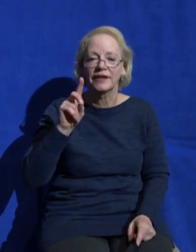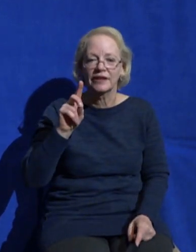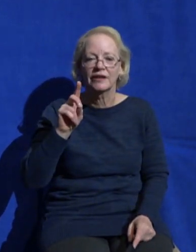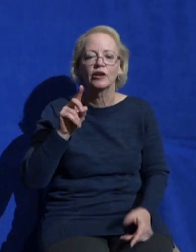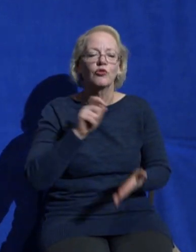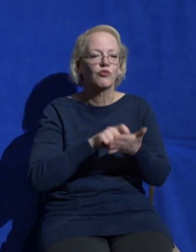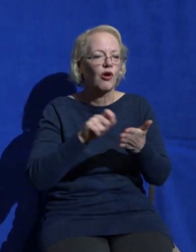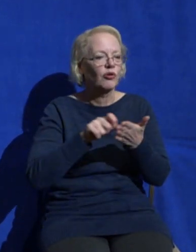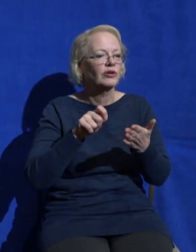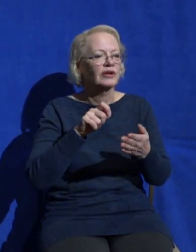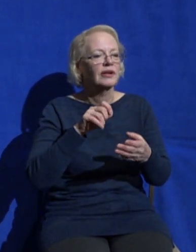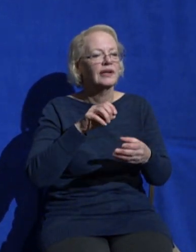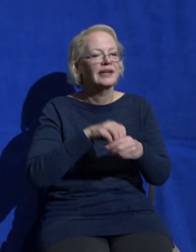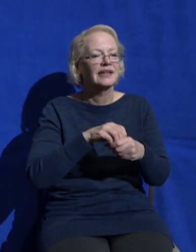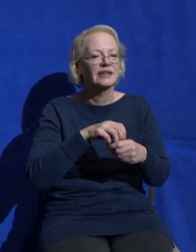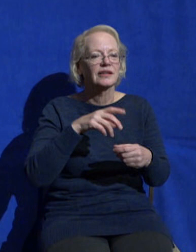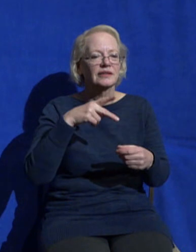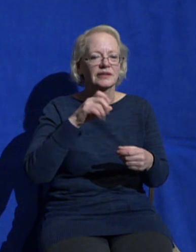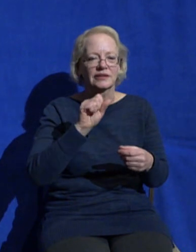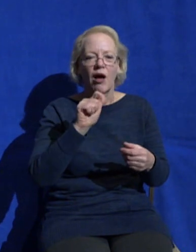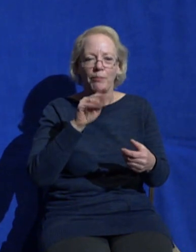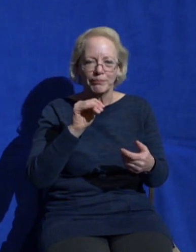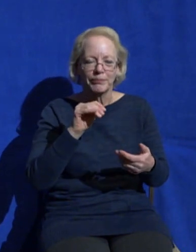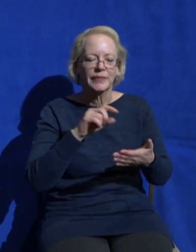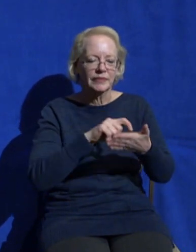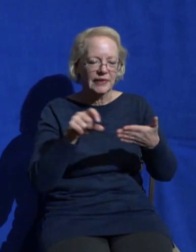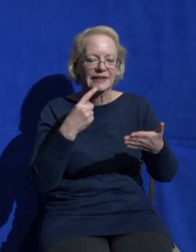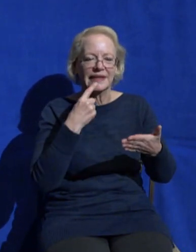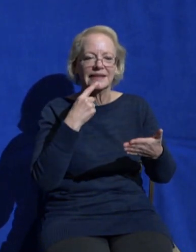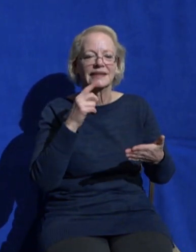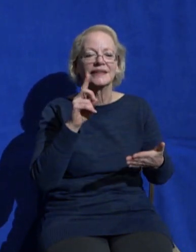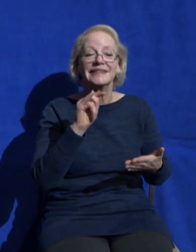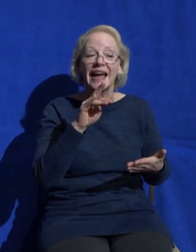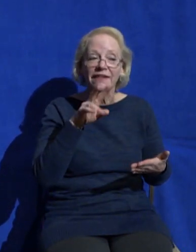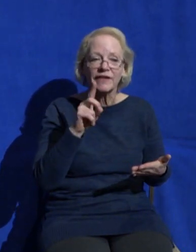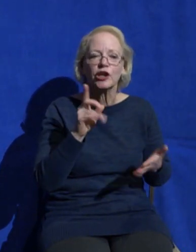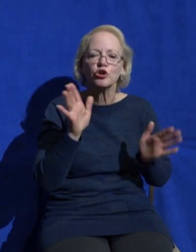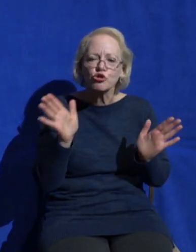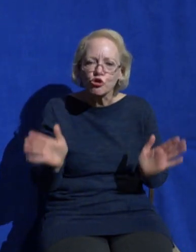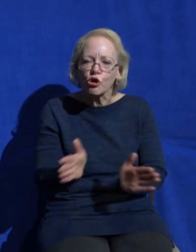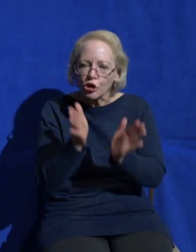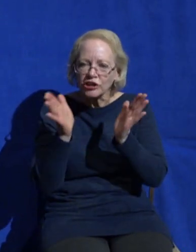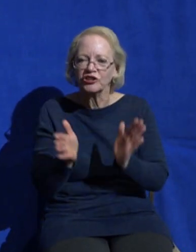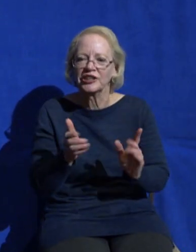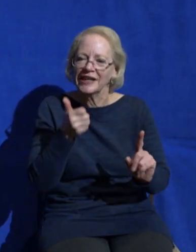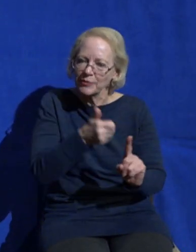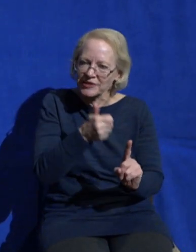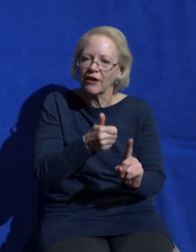depression and it says in verse 6 that David encouraged himself in the Lord his God